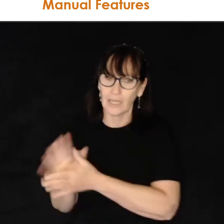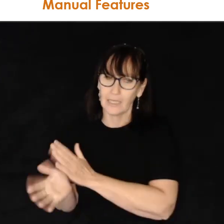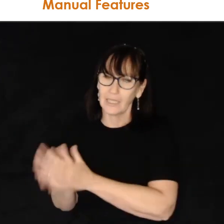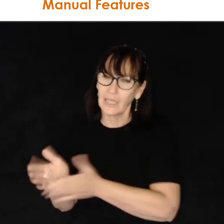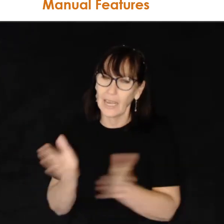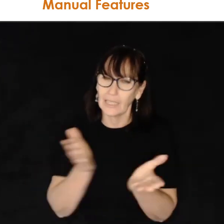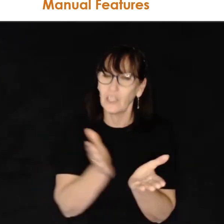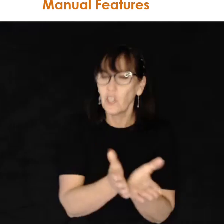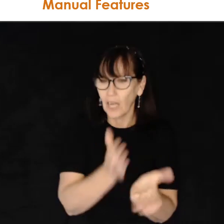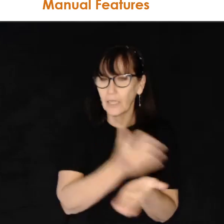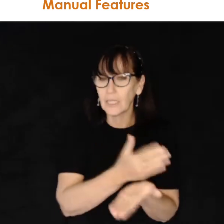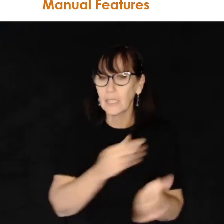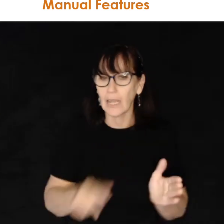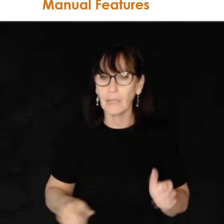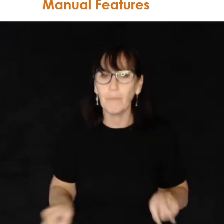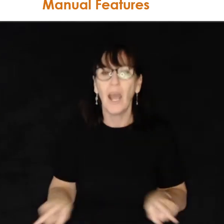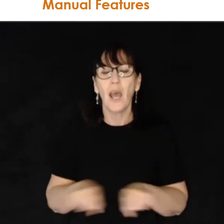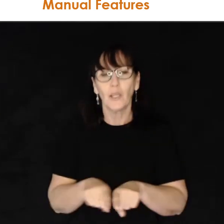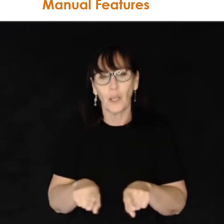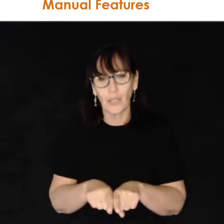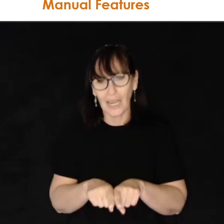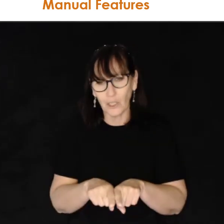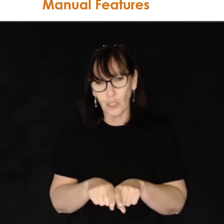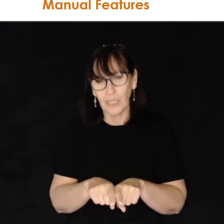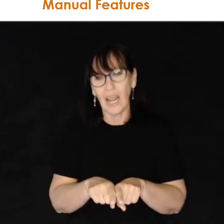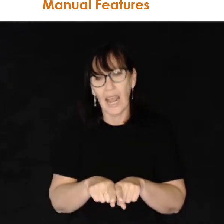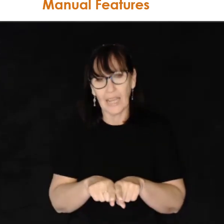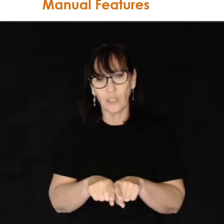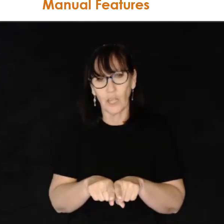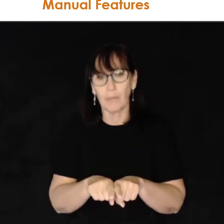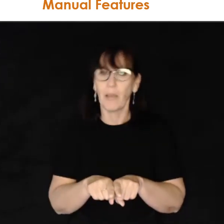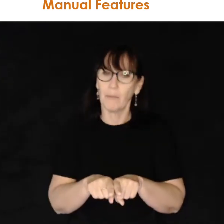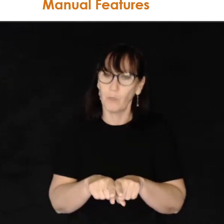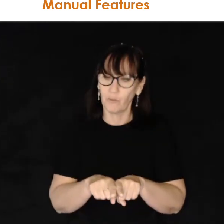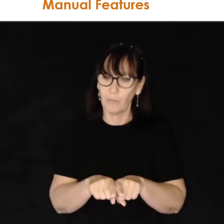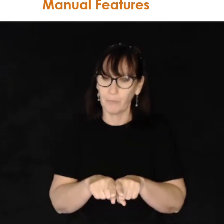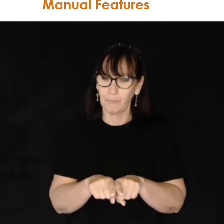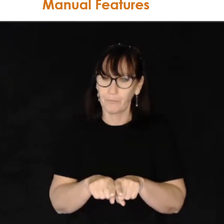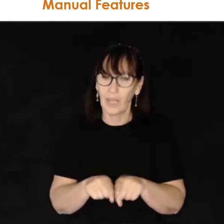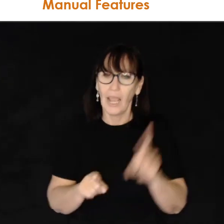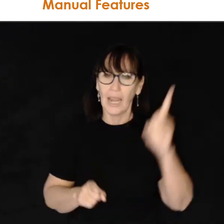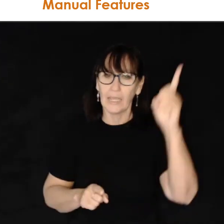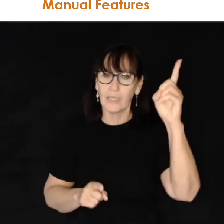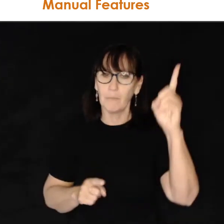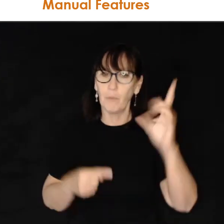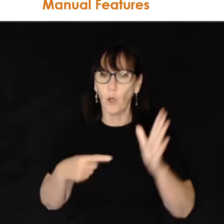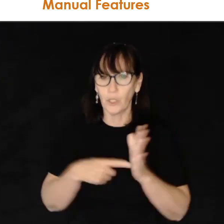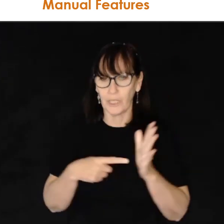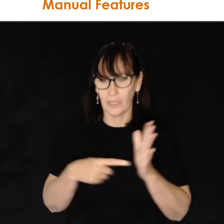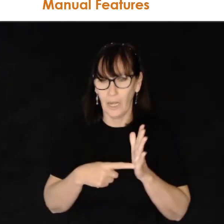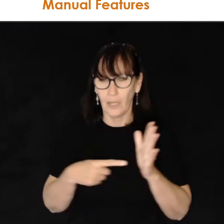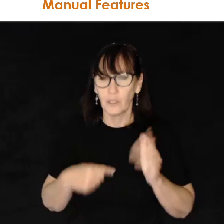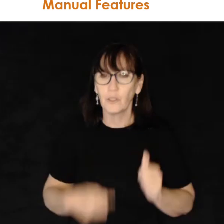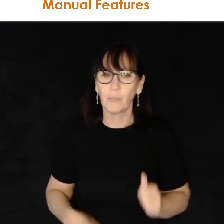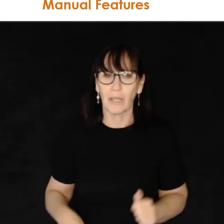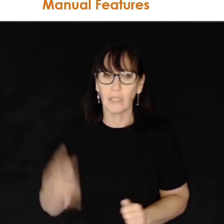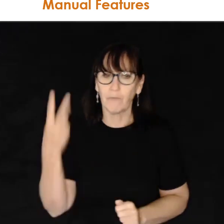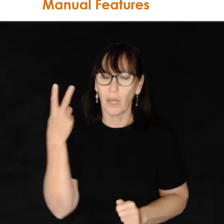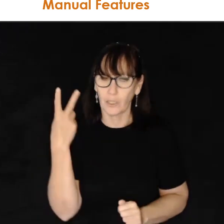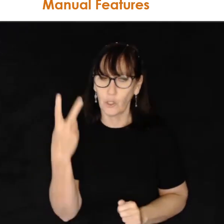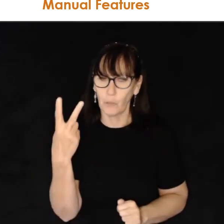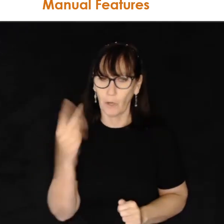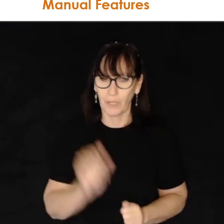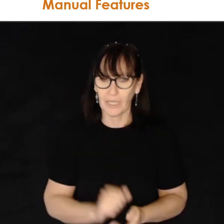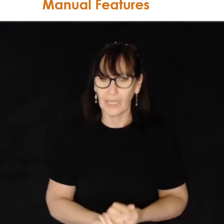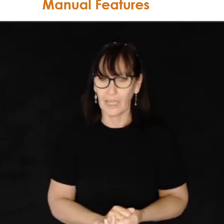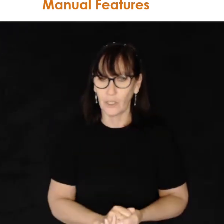signs that share the same location, hand shape and movement. It is important to specify